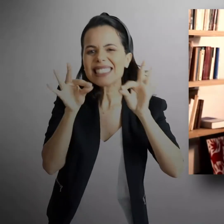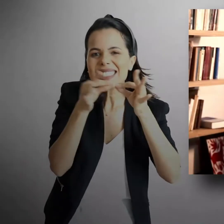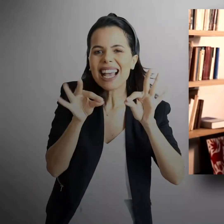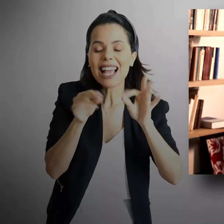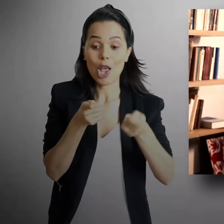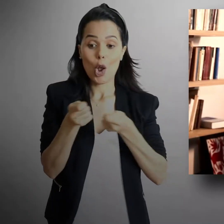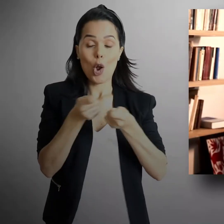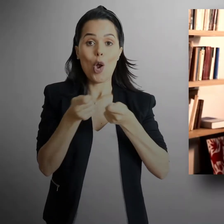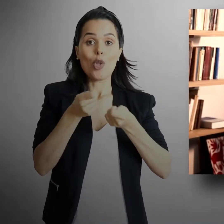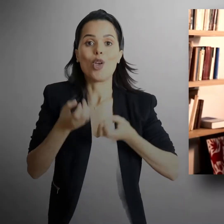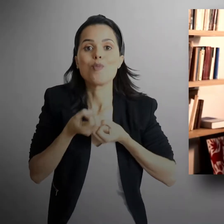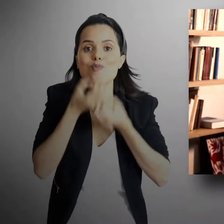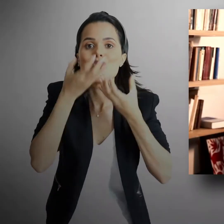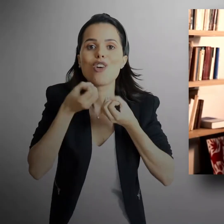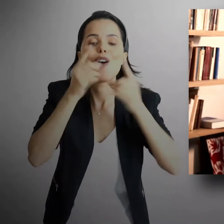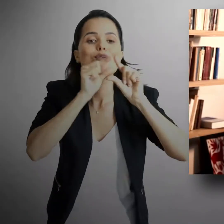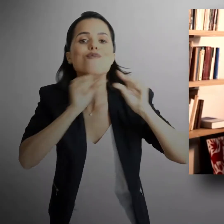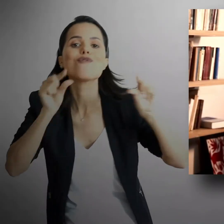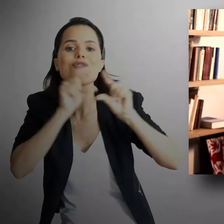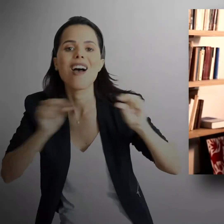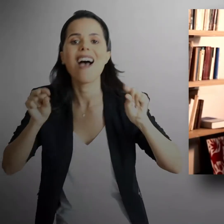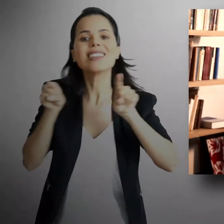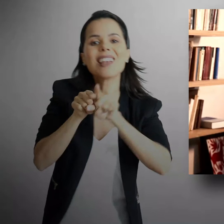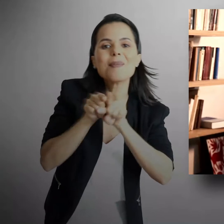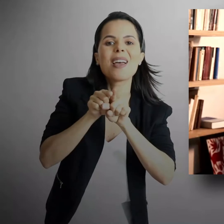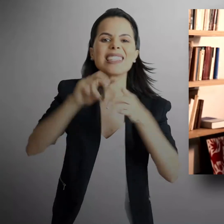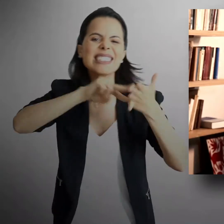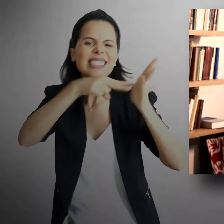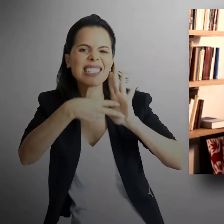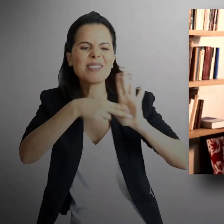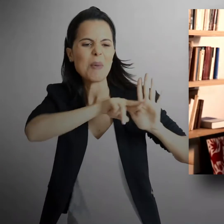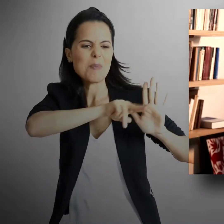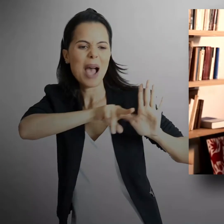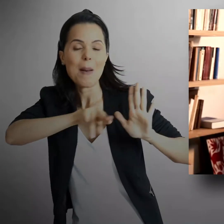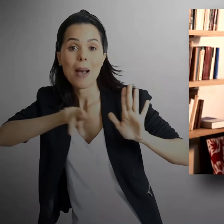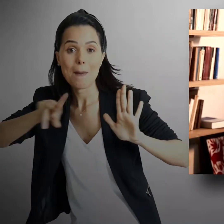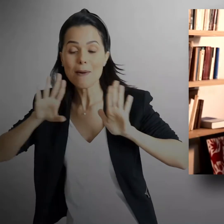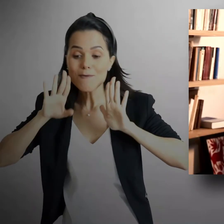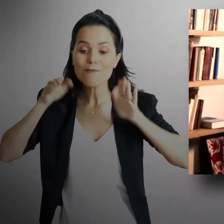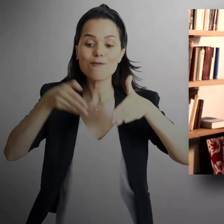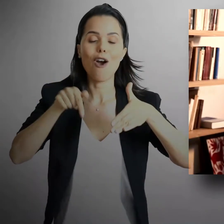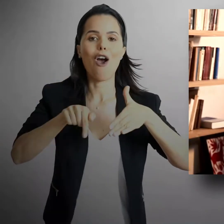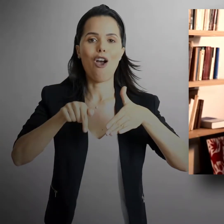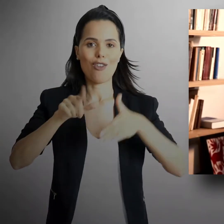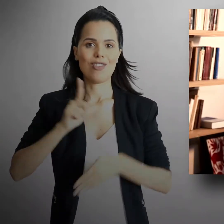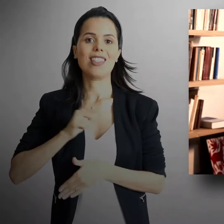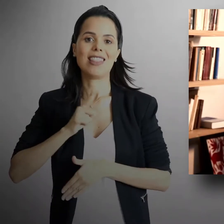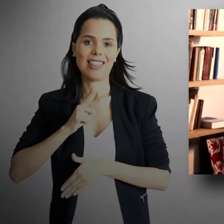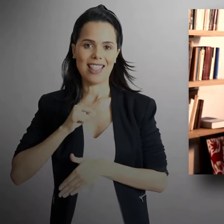so-called syntactic principles, that form expressions and that provide specific interpretations